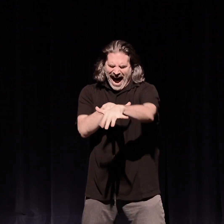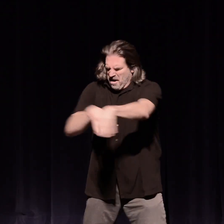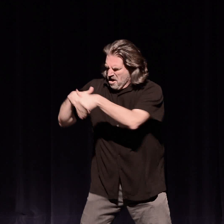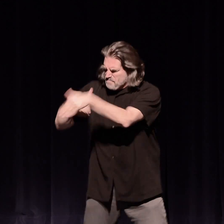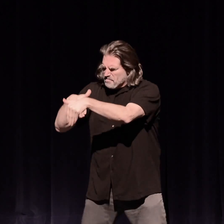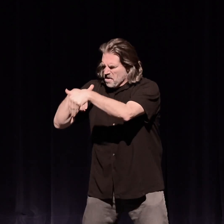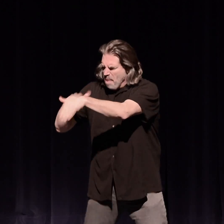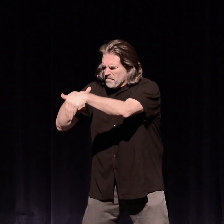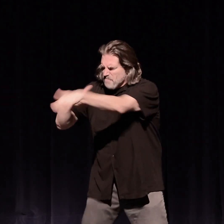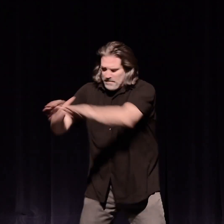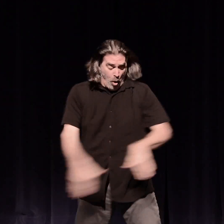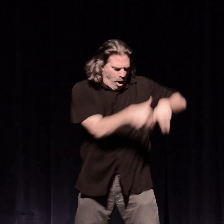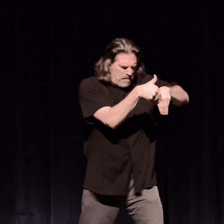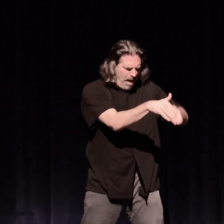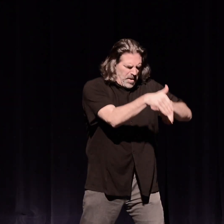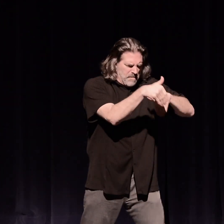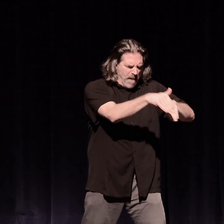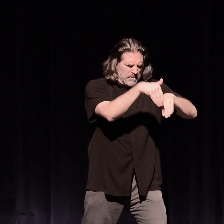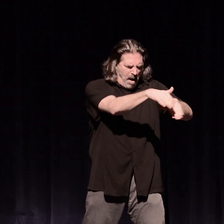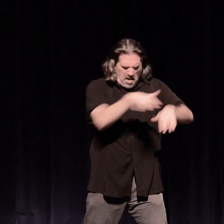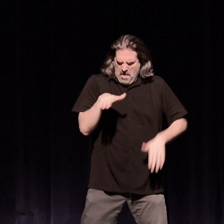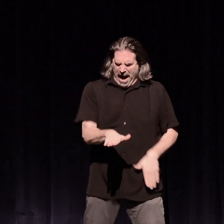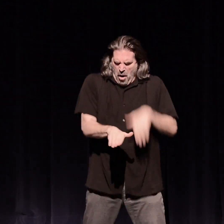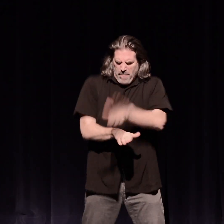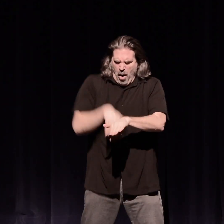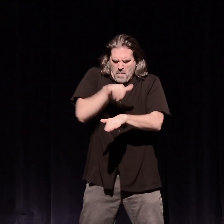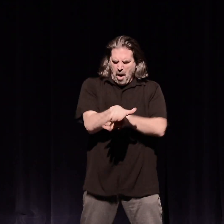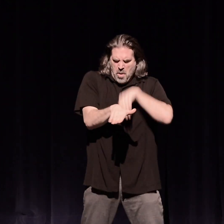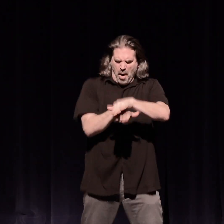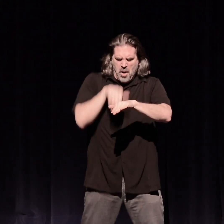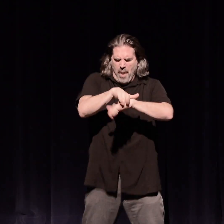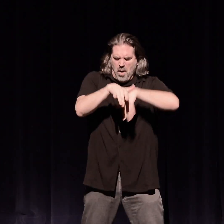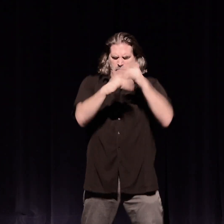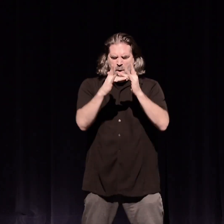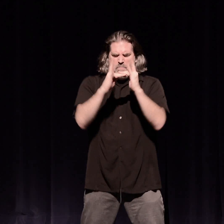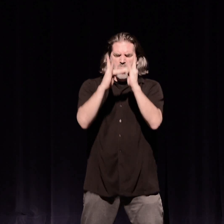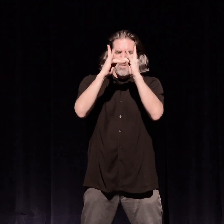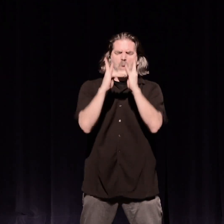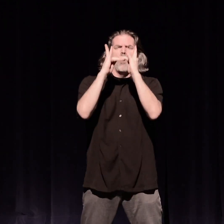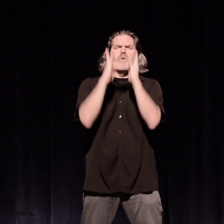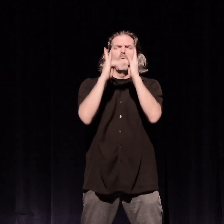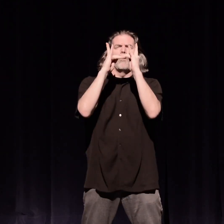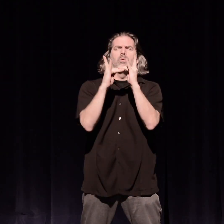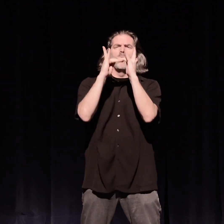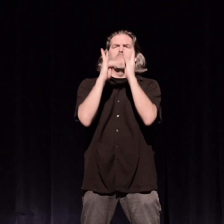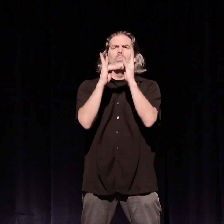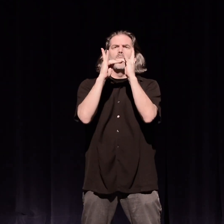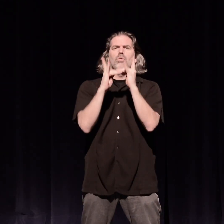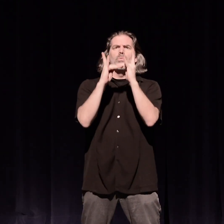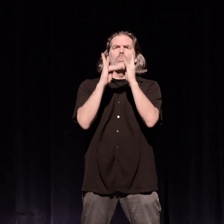marching towards the square.